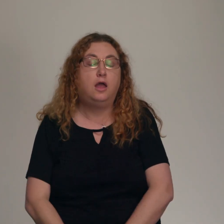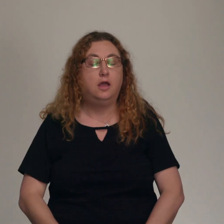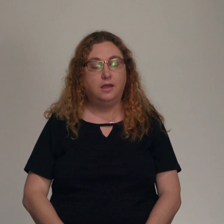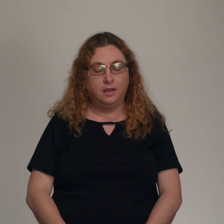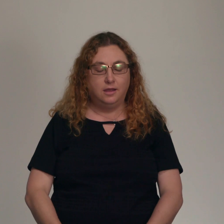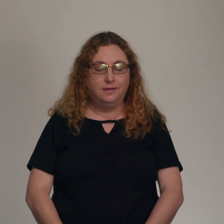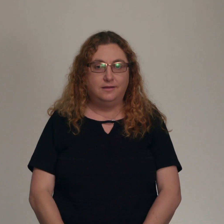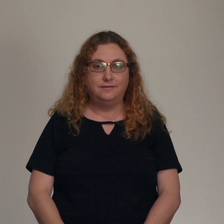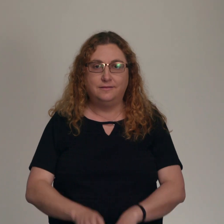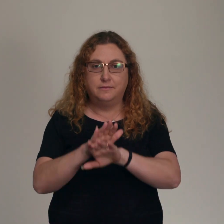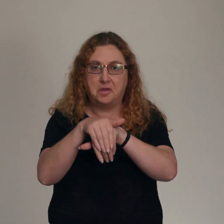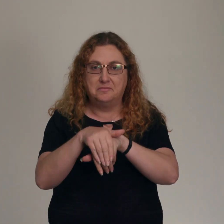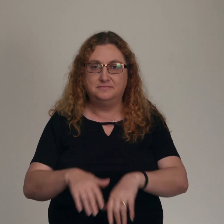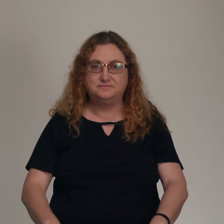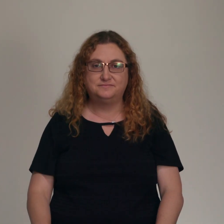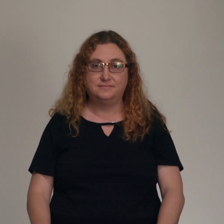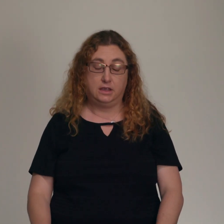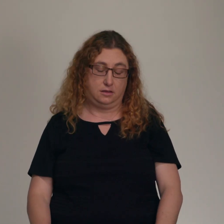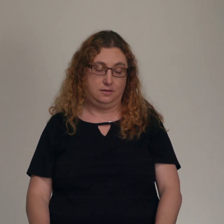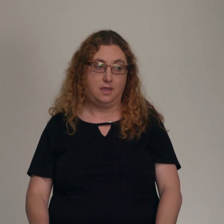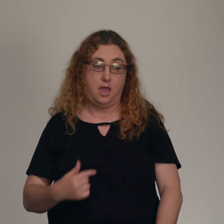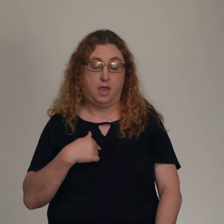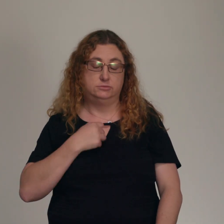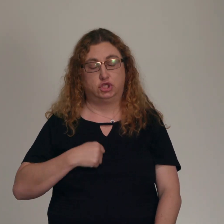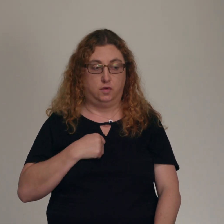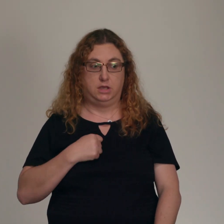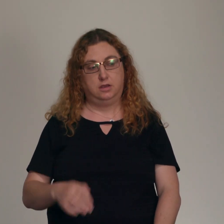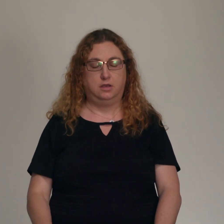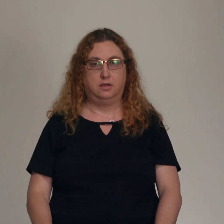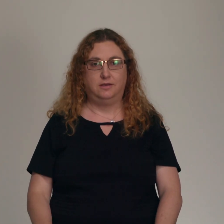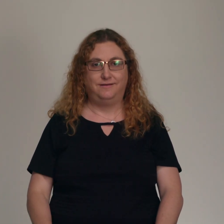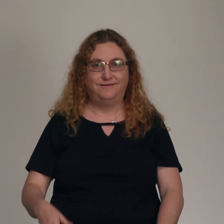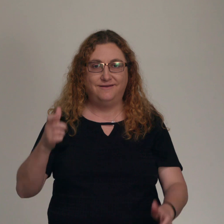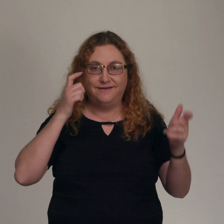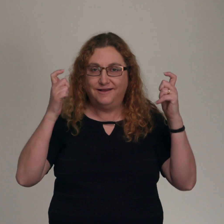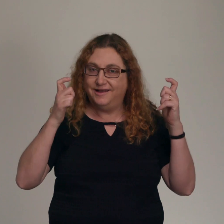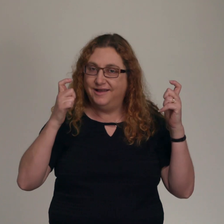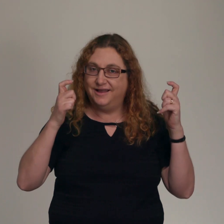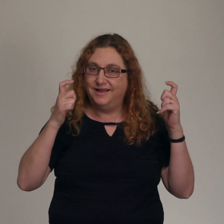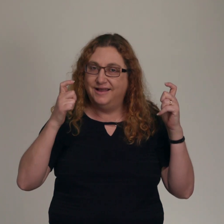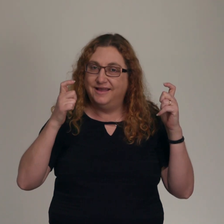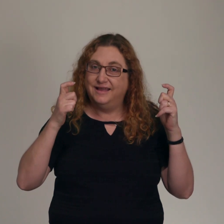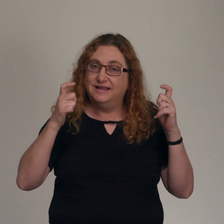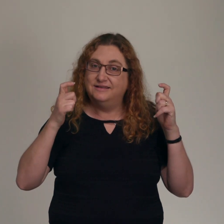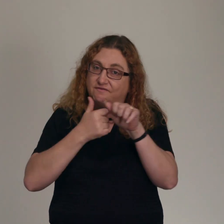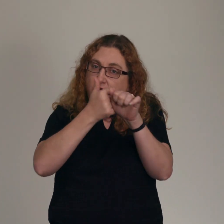It's a hypocrite. It's a doing of the command without the underlying heart disposition that's